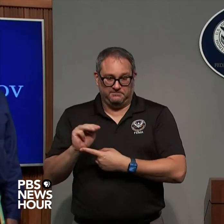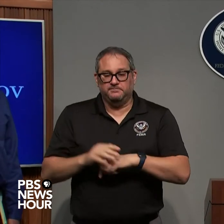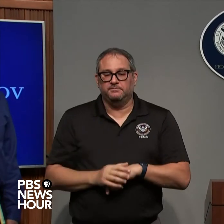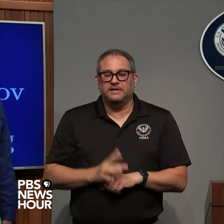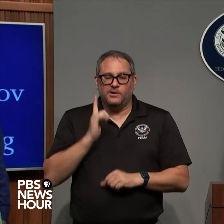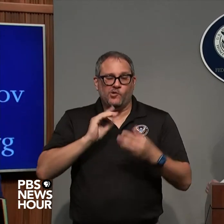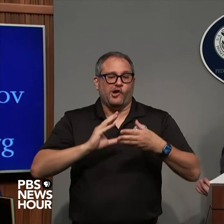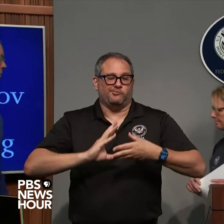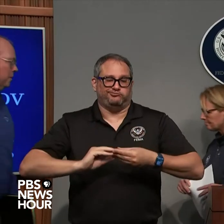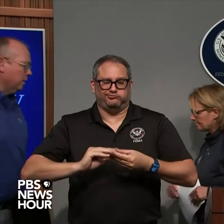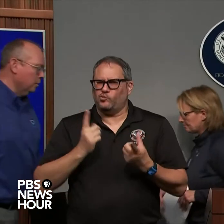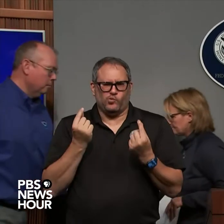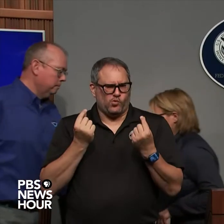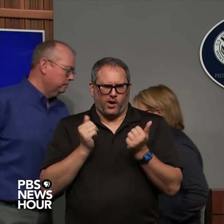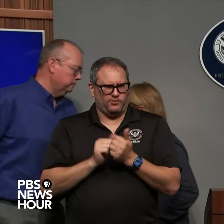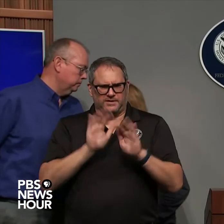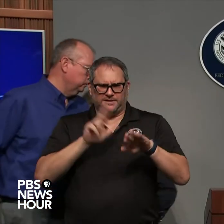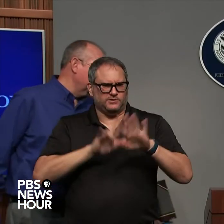support the response